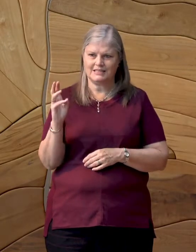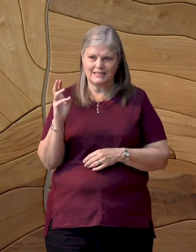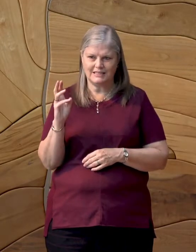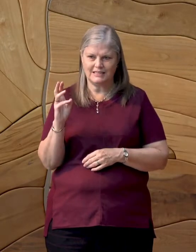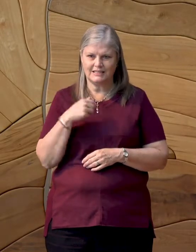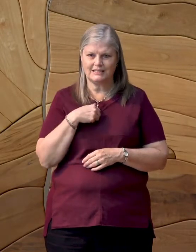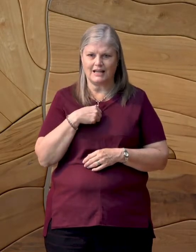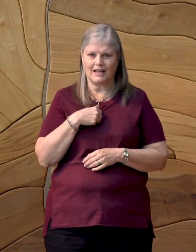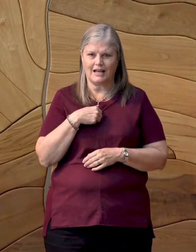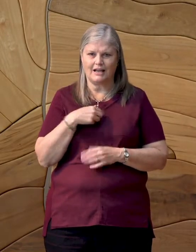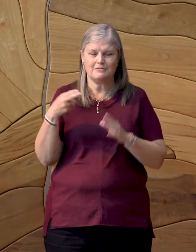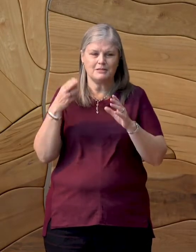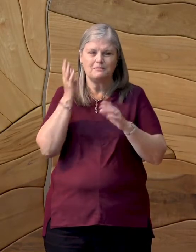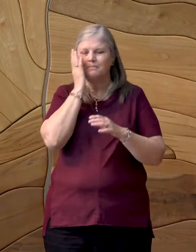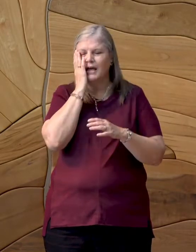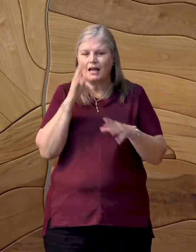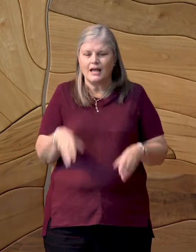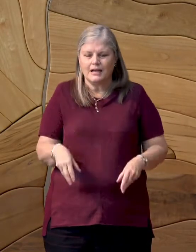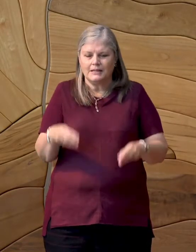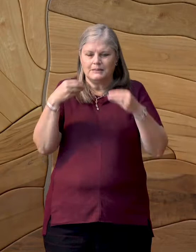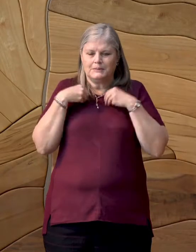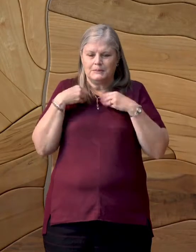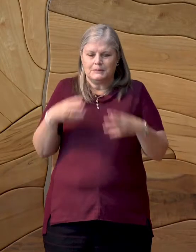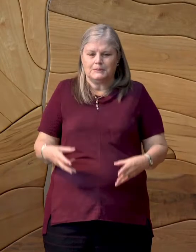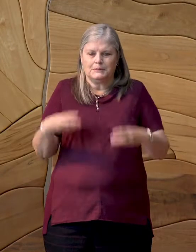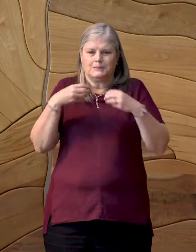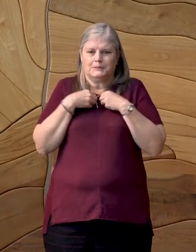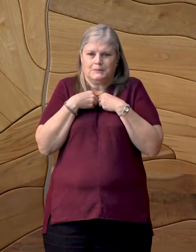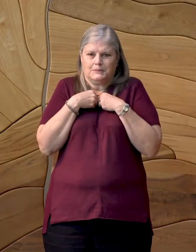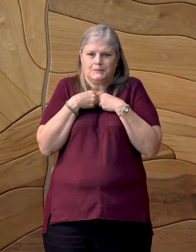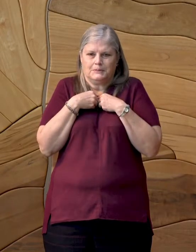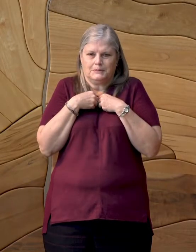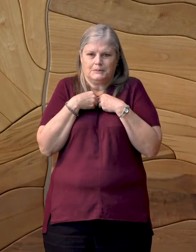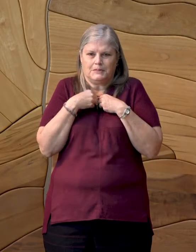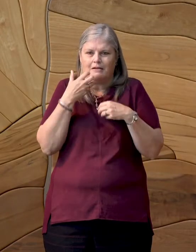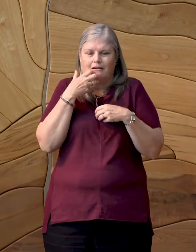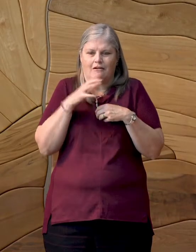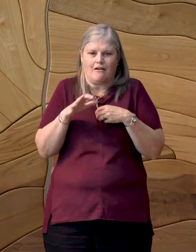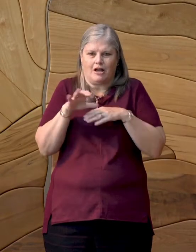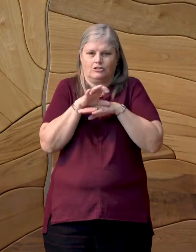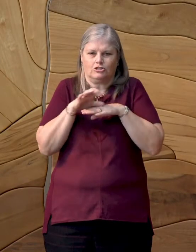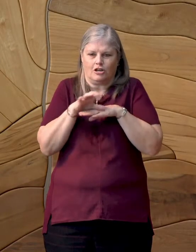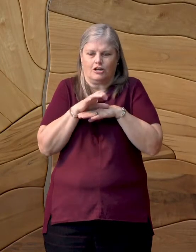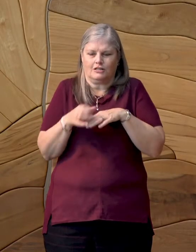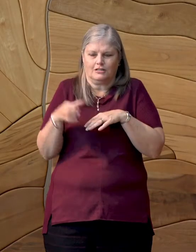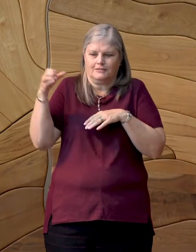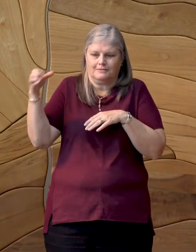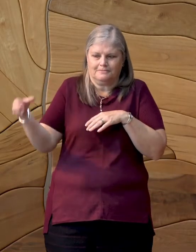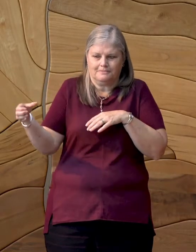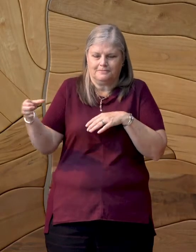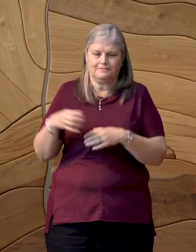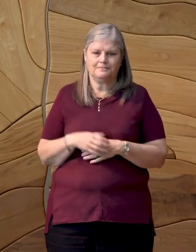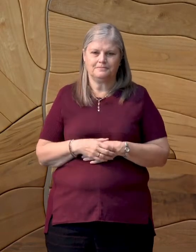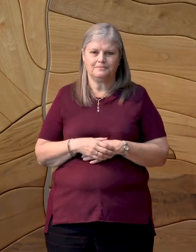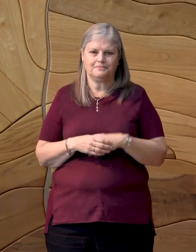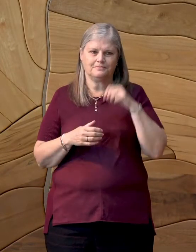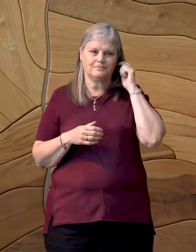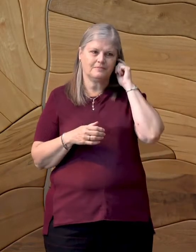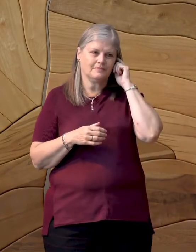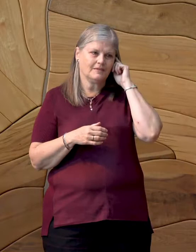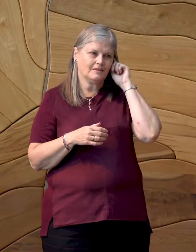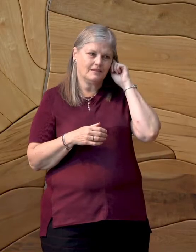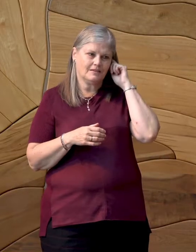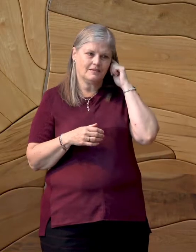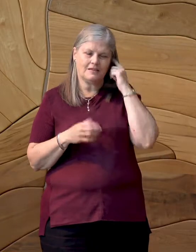lying in bed with at least two blankets covering me, a hot cup of cocoa within arm's reach, and this book